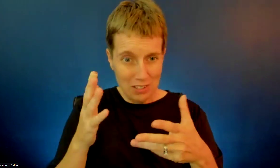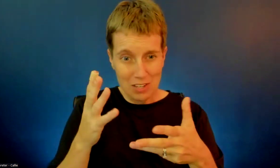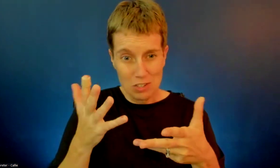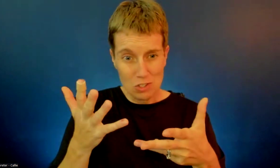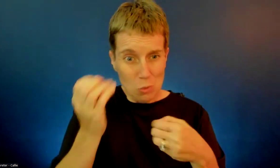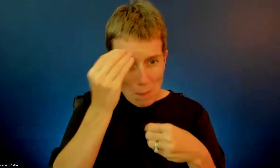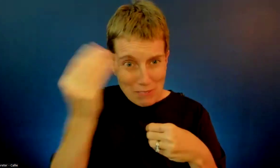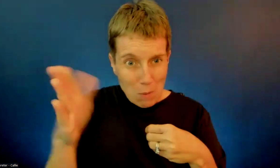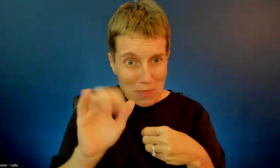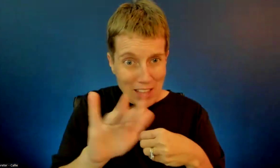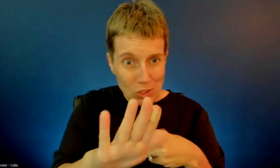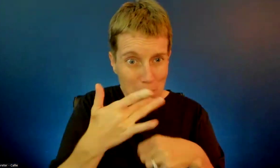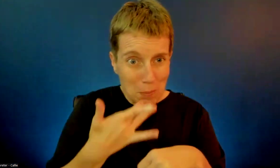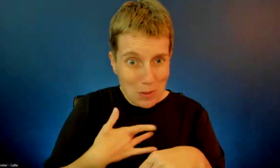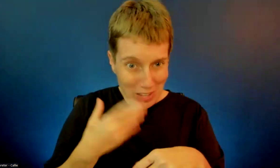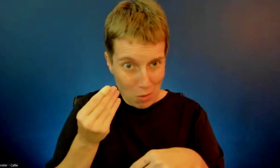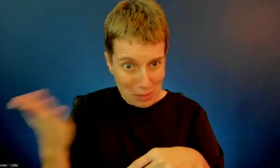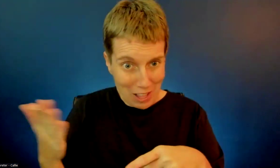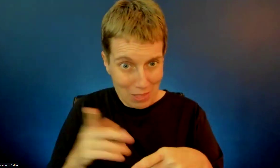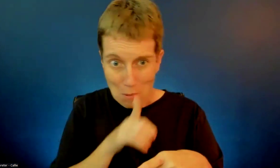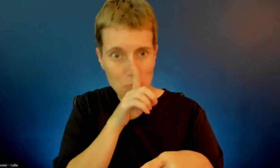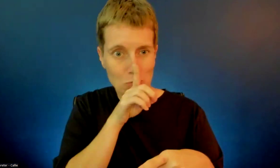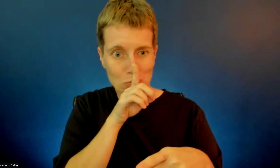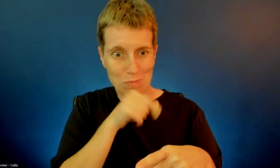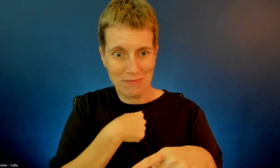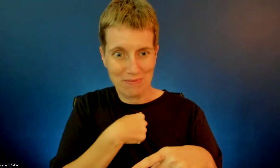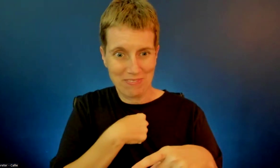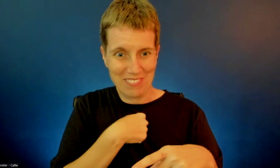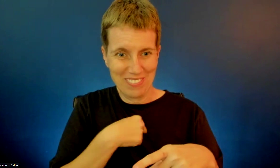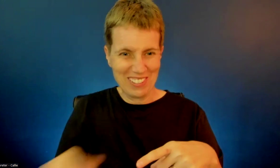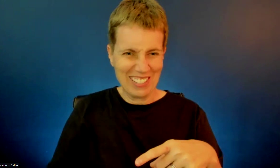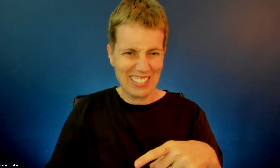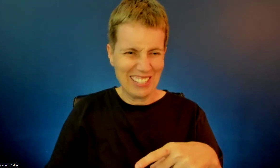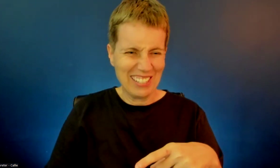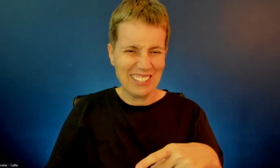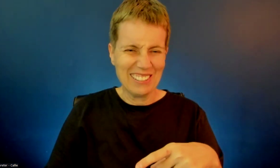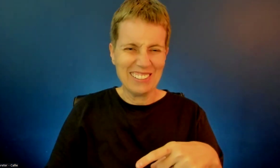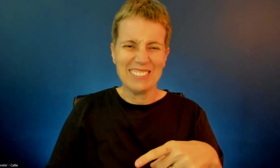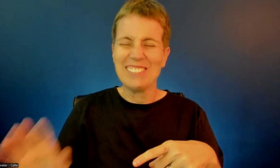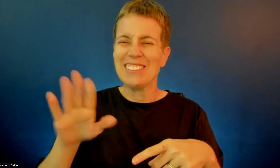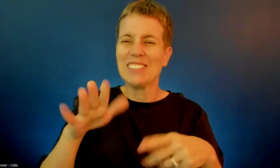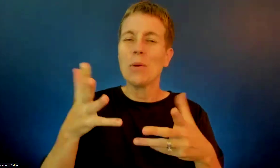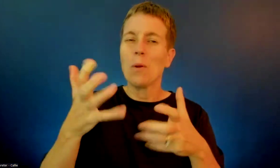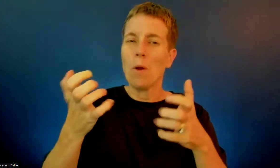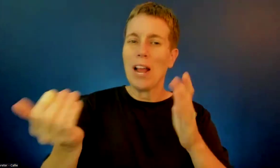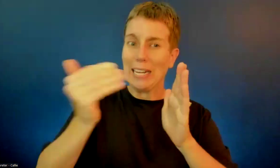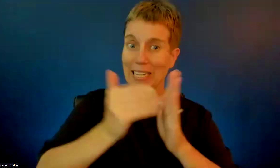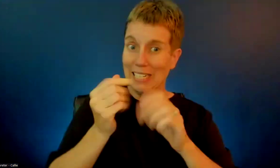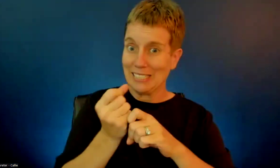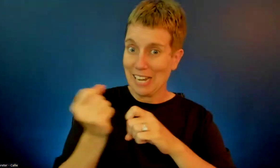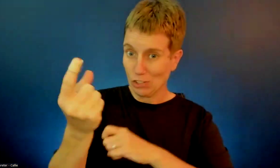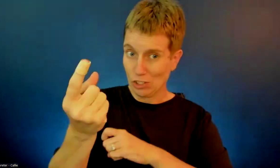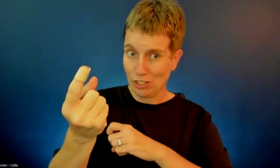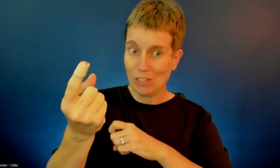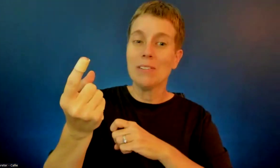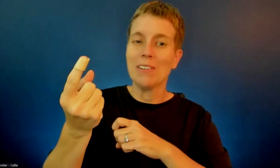So that's sort of the overall highlight of that event. We want to do something like that again next year, and we'll